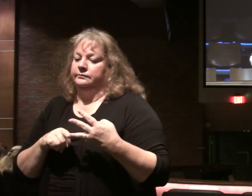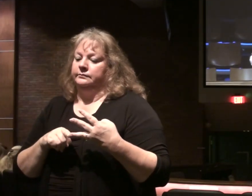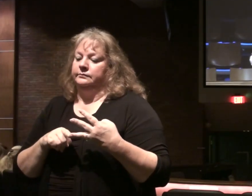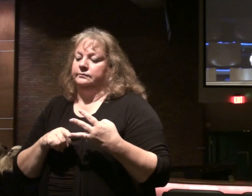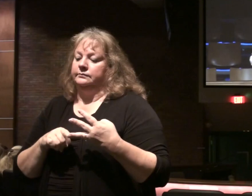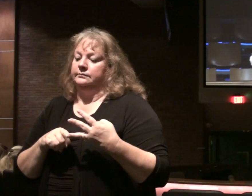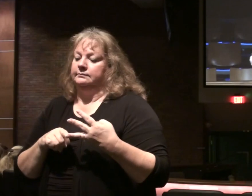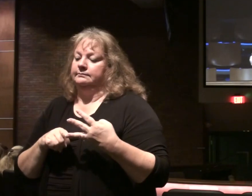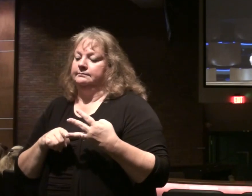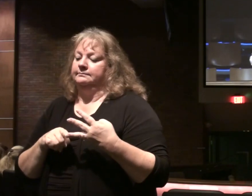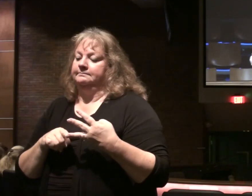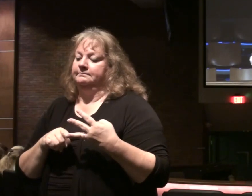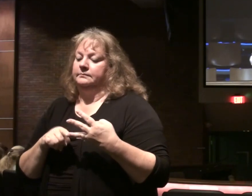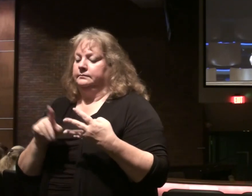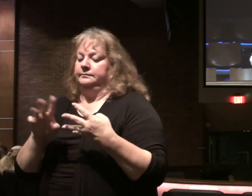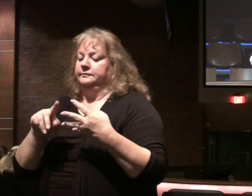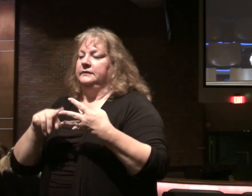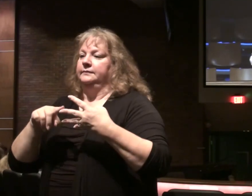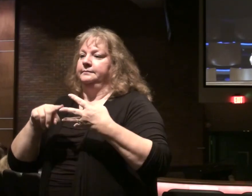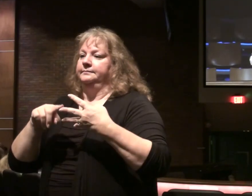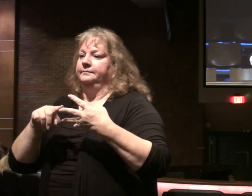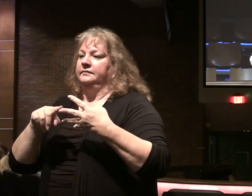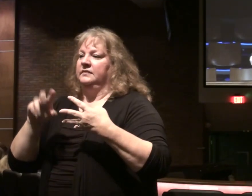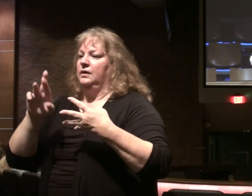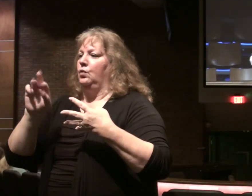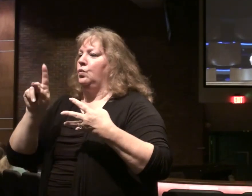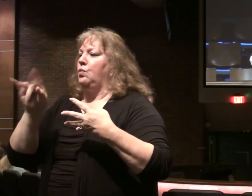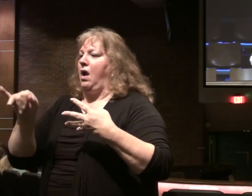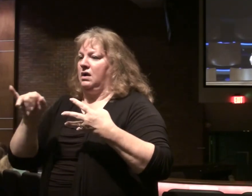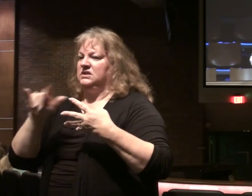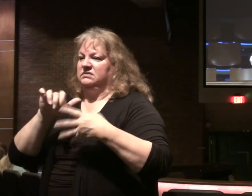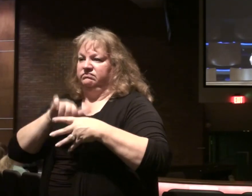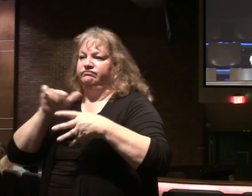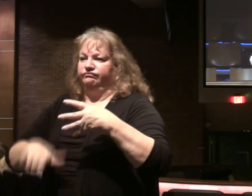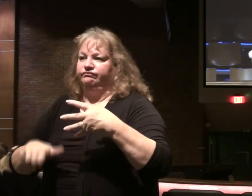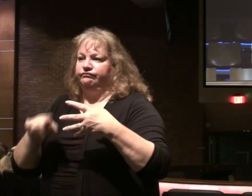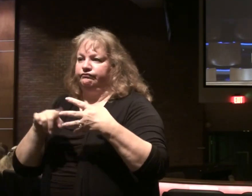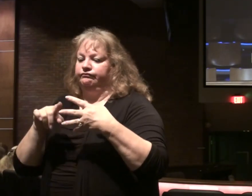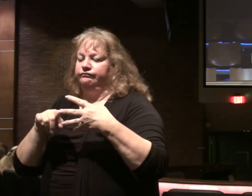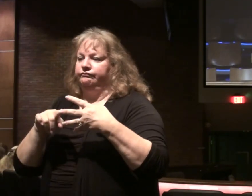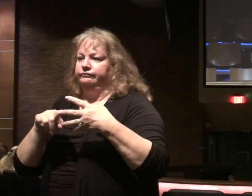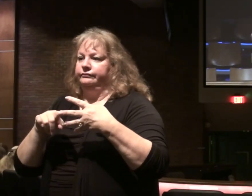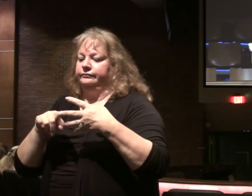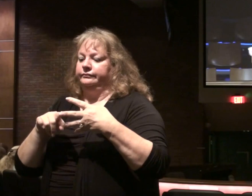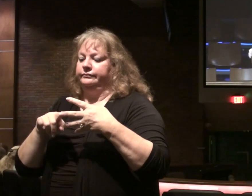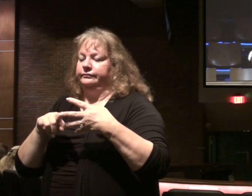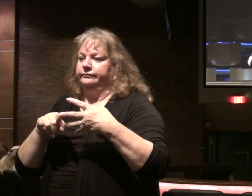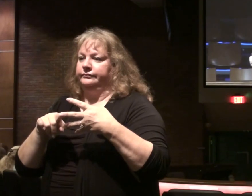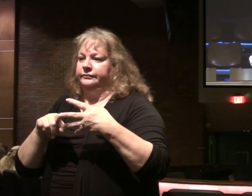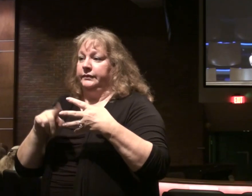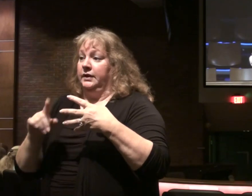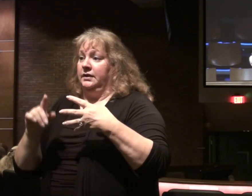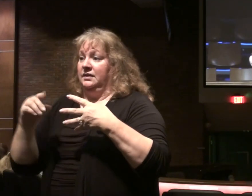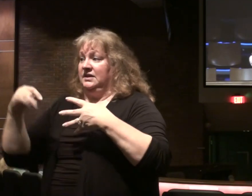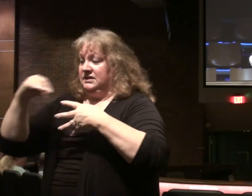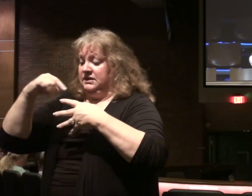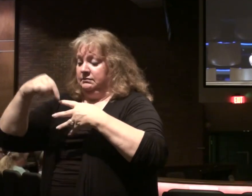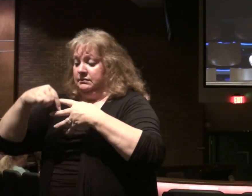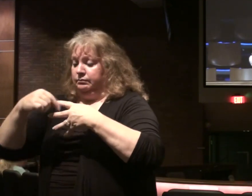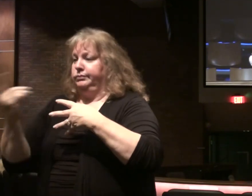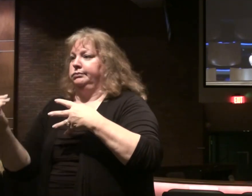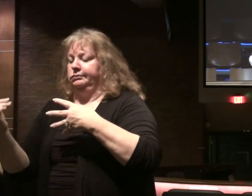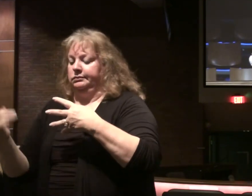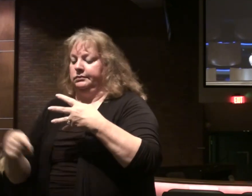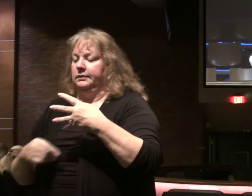That is after the second soil. The rocky place. Pops up. But you meet him. He falls away. Verse